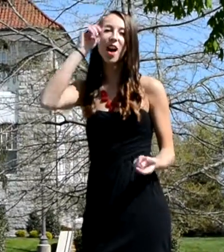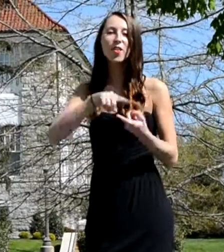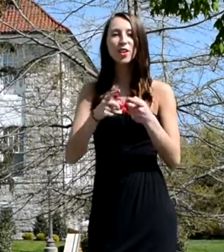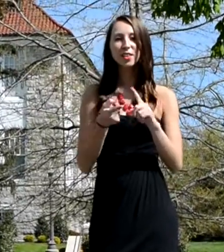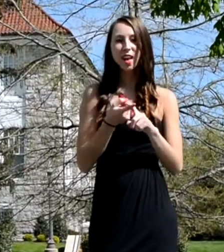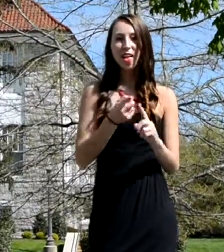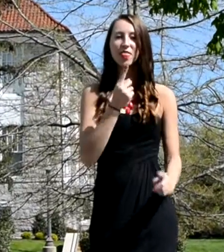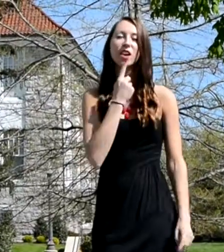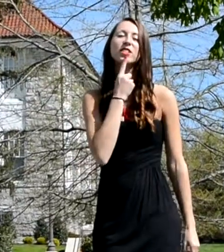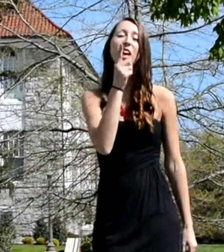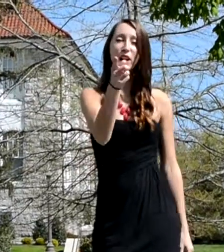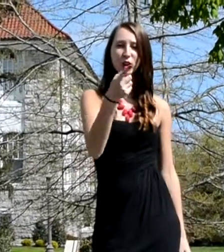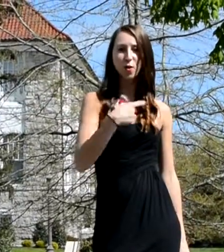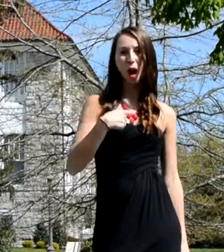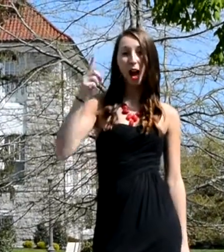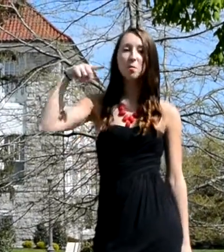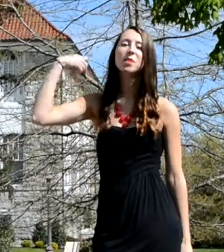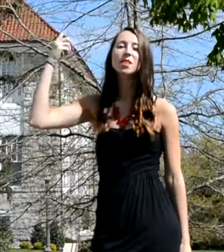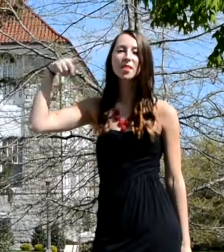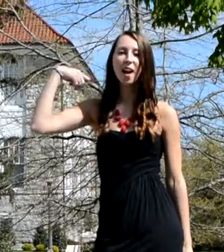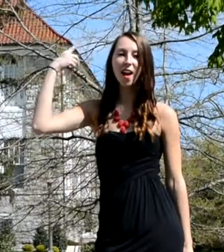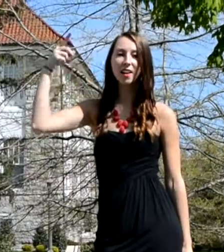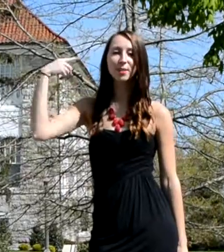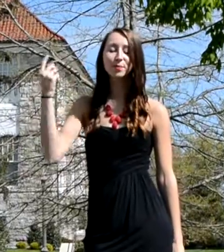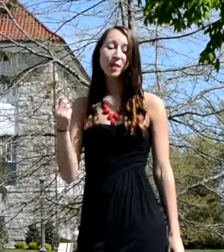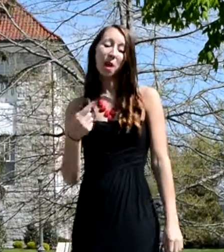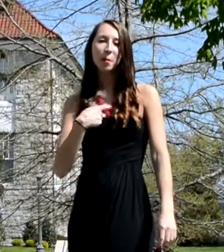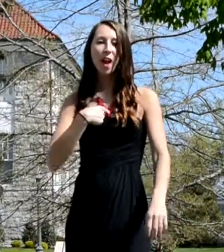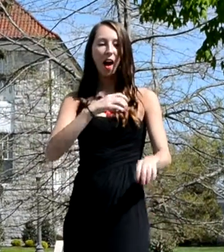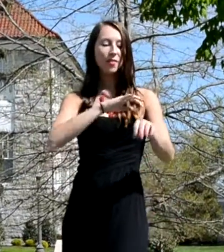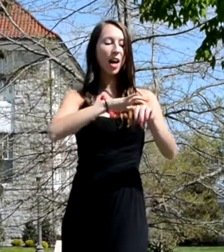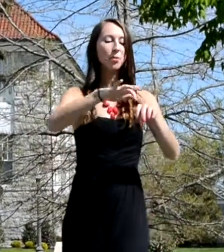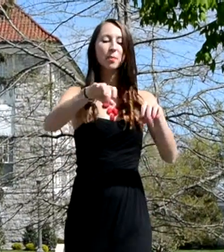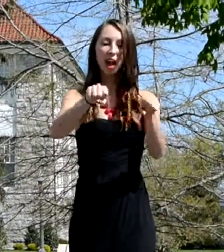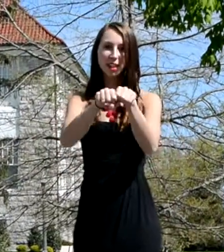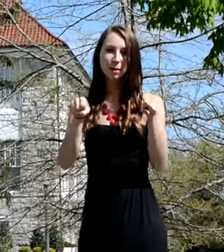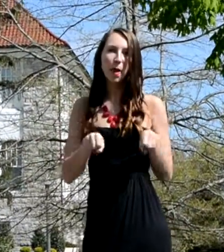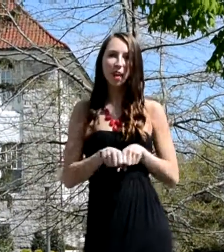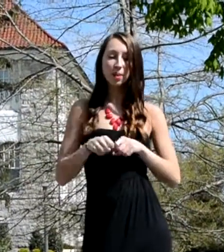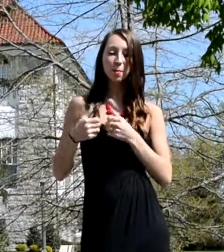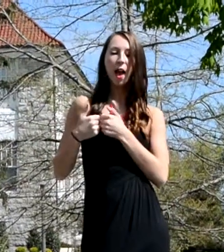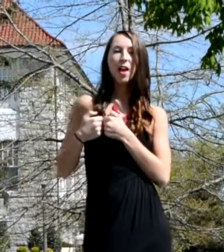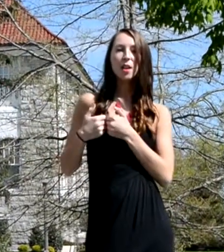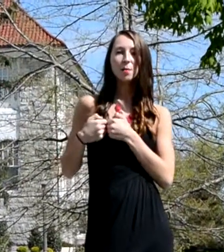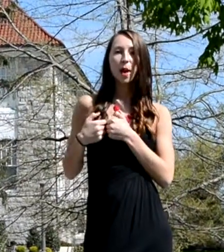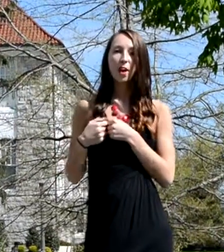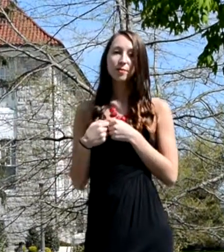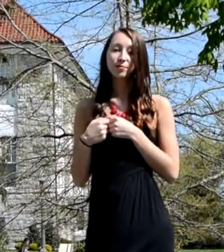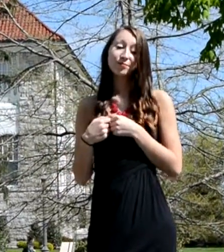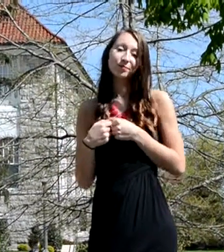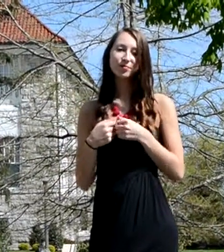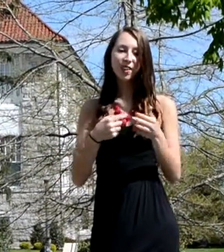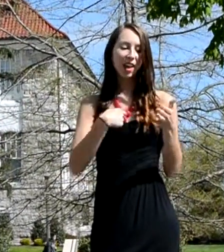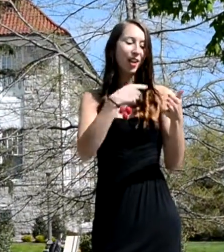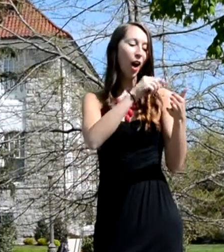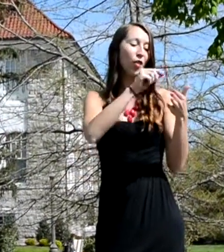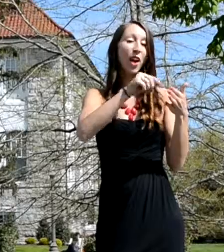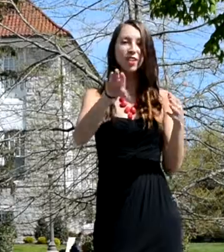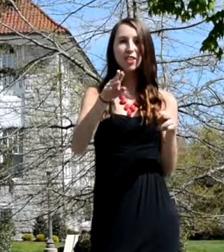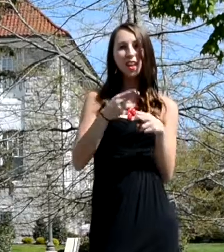-lovers They'll tell you I'm insane But I've got a blank space, baby And I'll write your